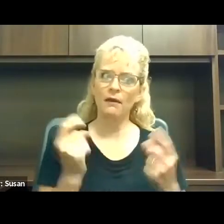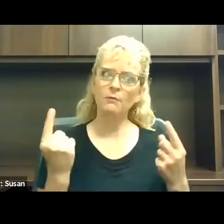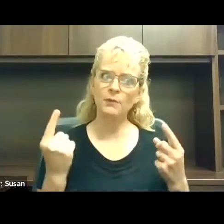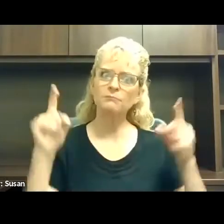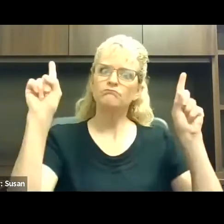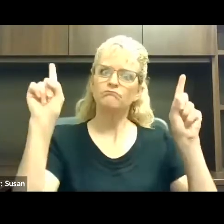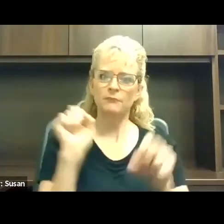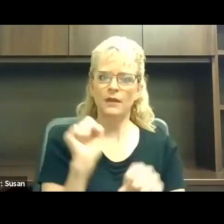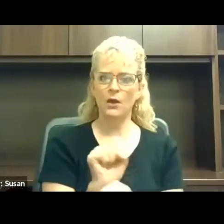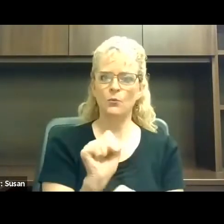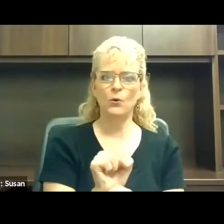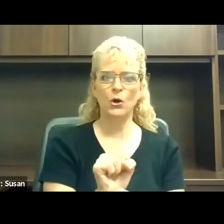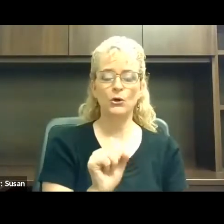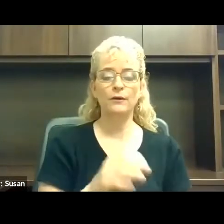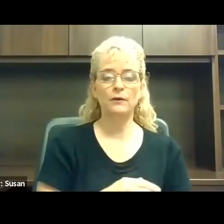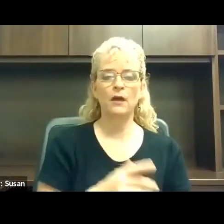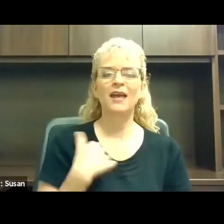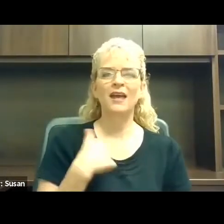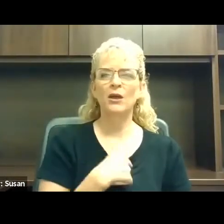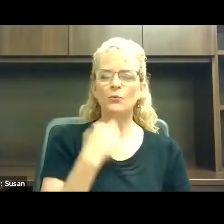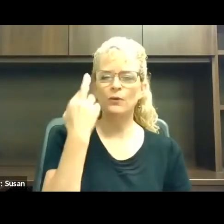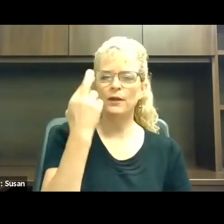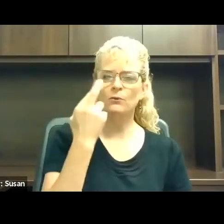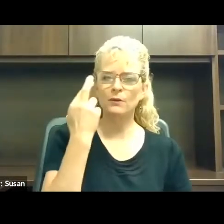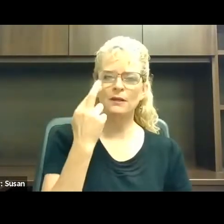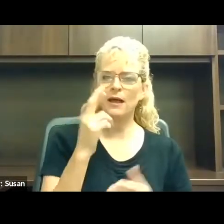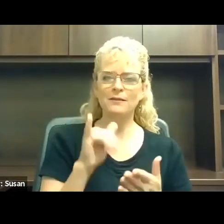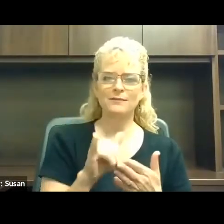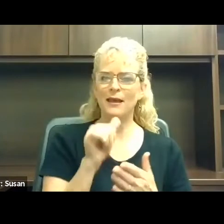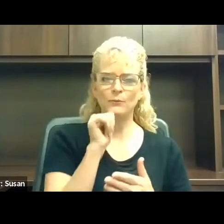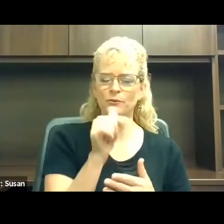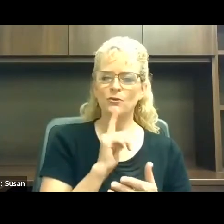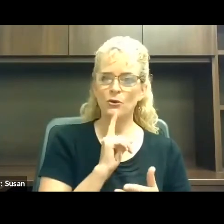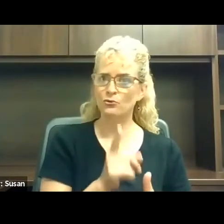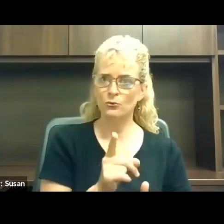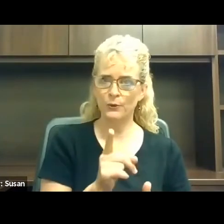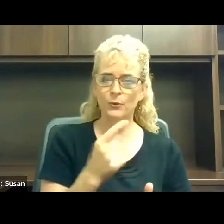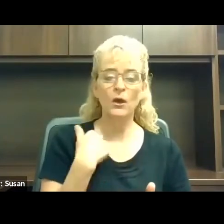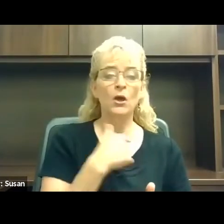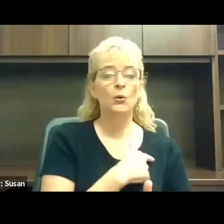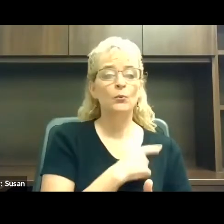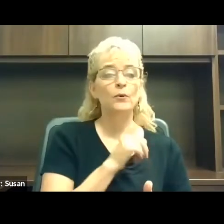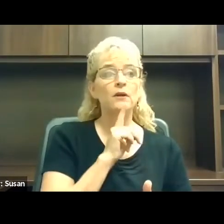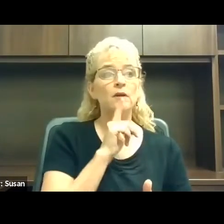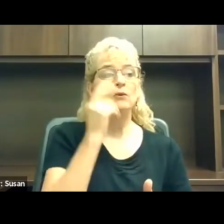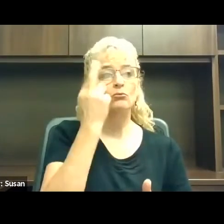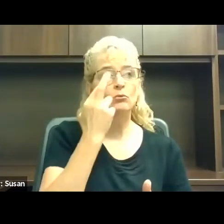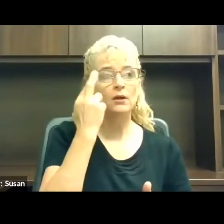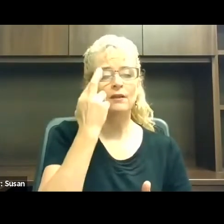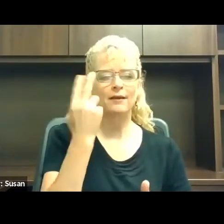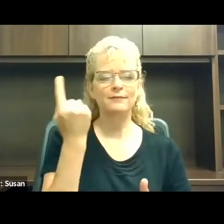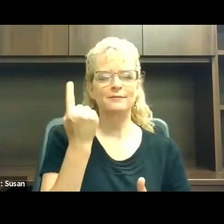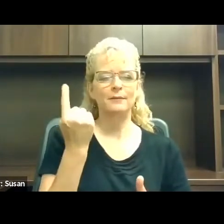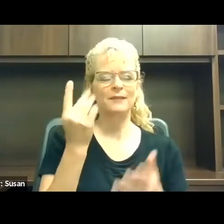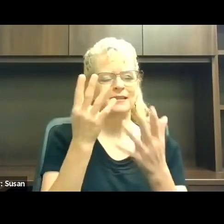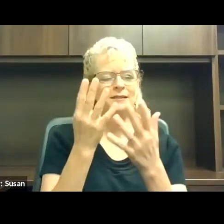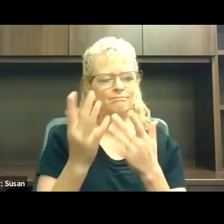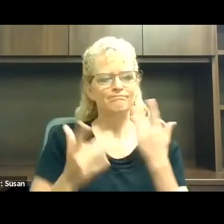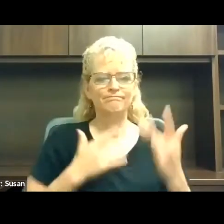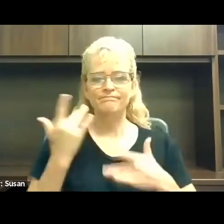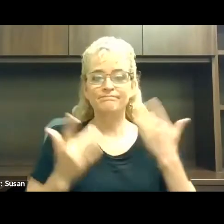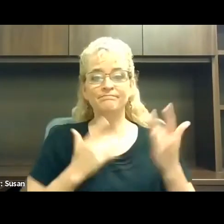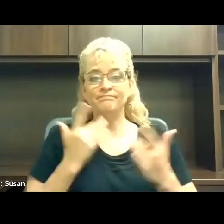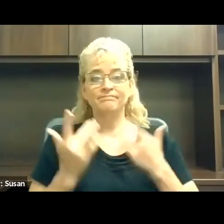that that wasn't true. What we realized was something much more exciting. It